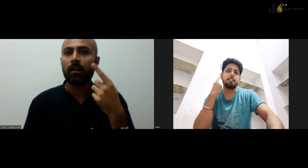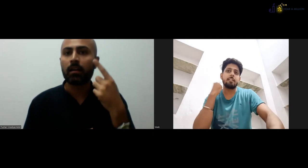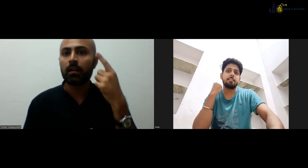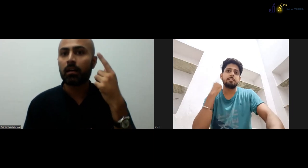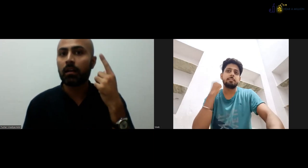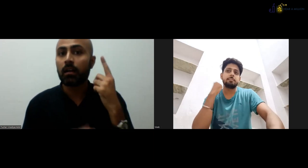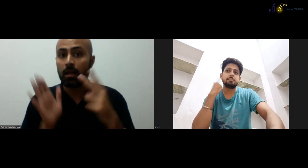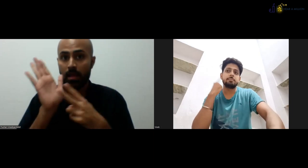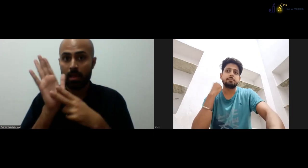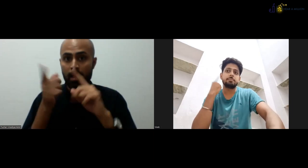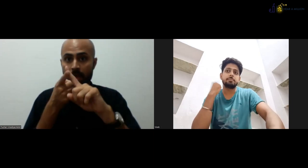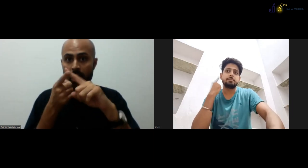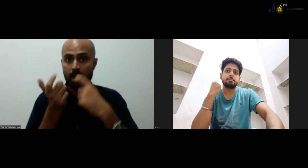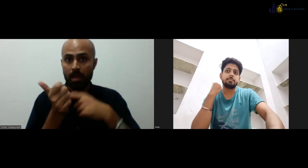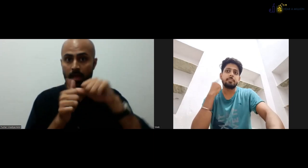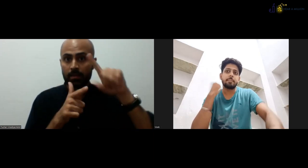To Neeraj.